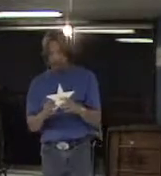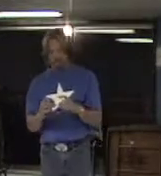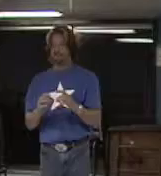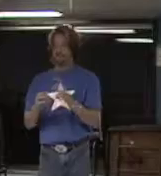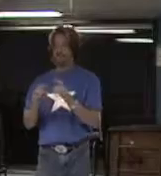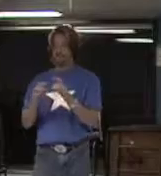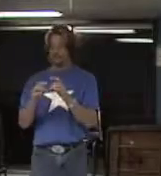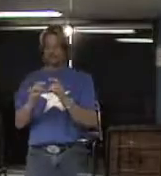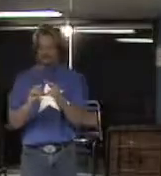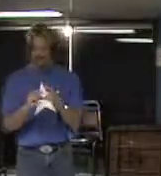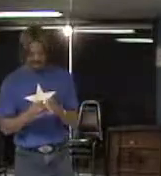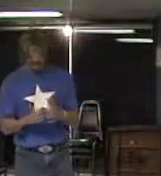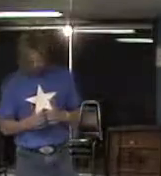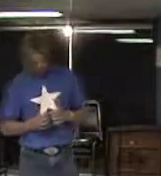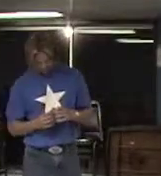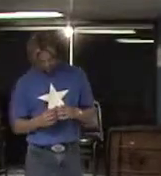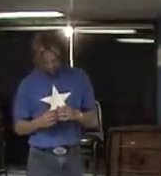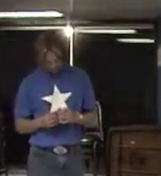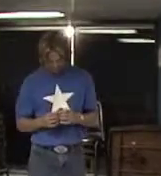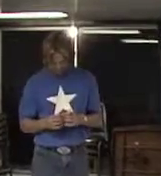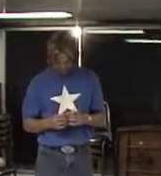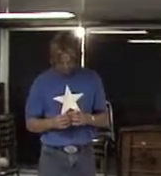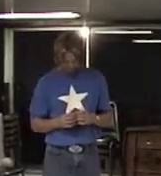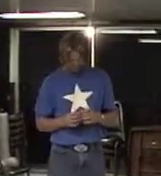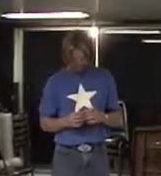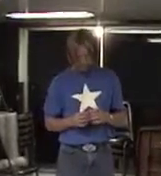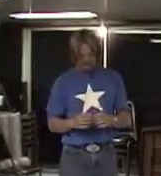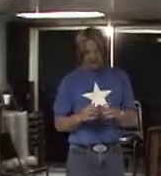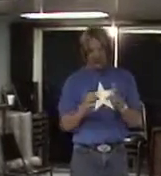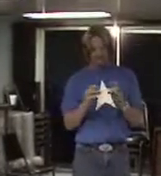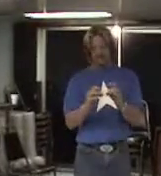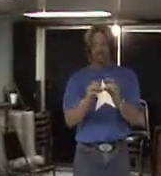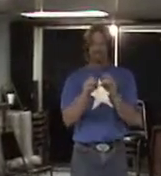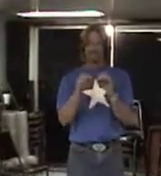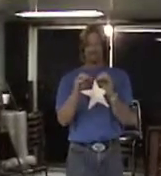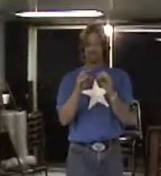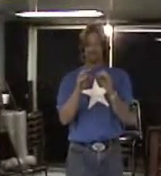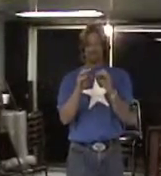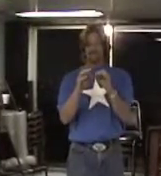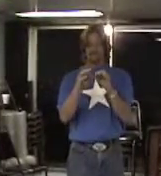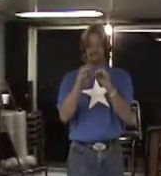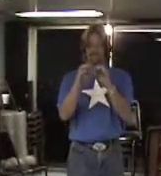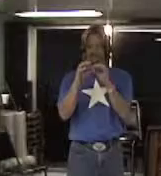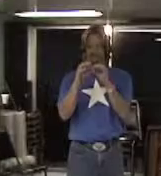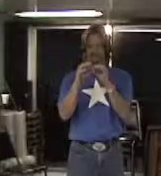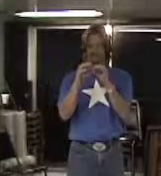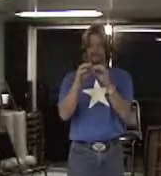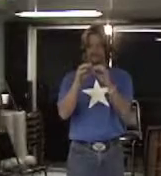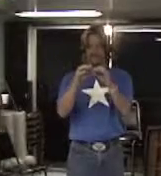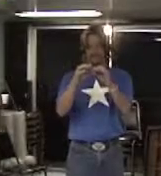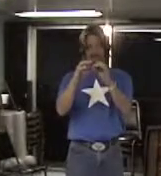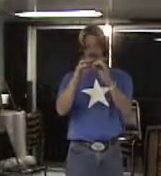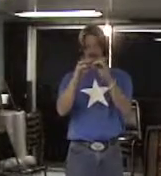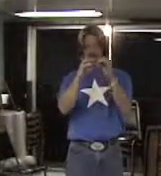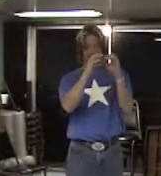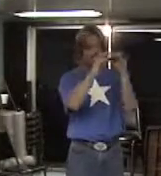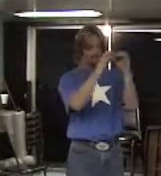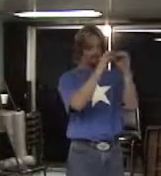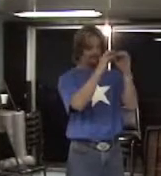any glasses like these glasses. Because they're pretty ugly. The most fashionable thing on the market today. I mean, don't you agree?